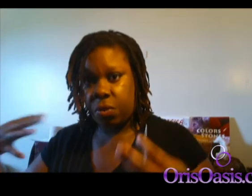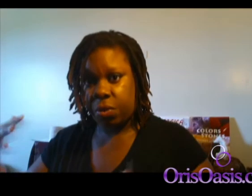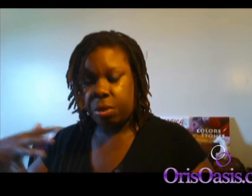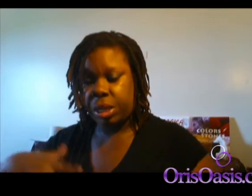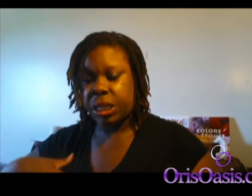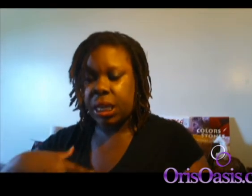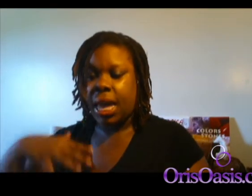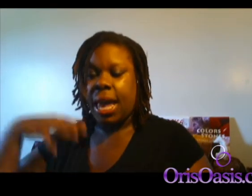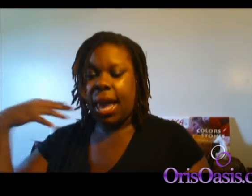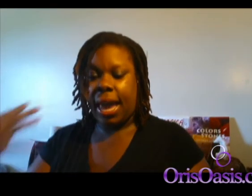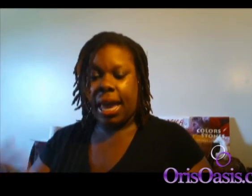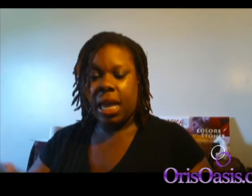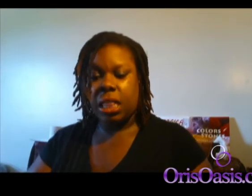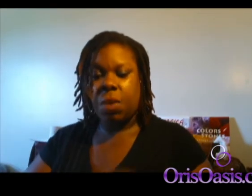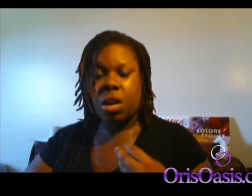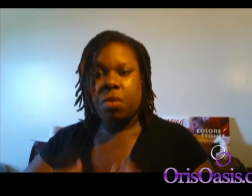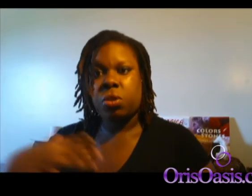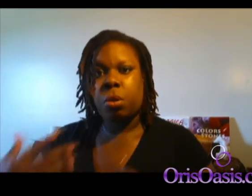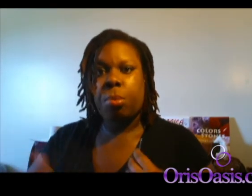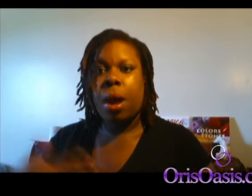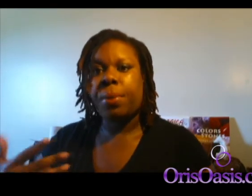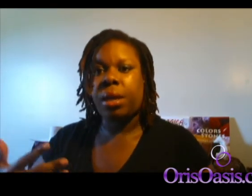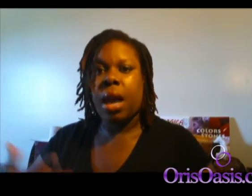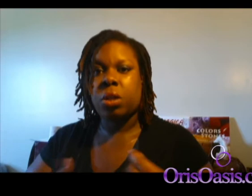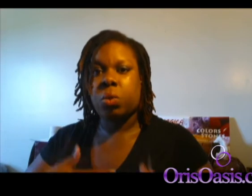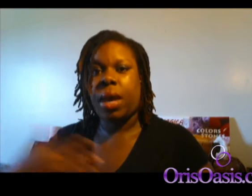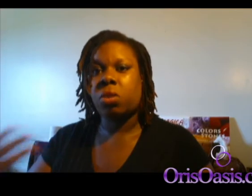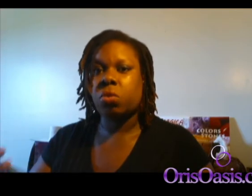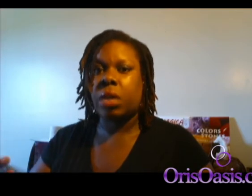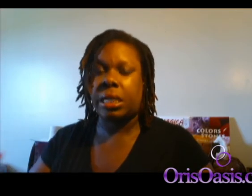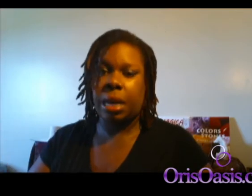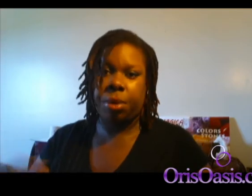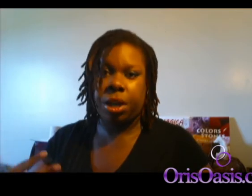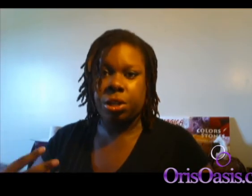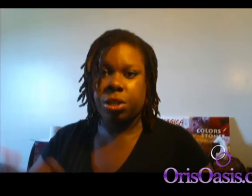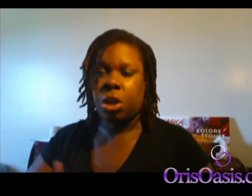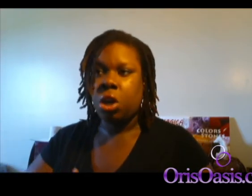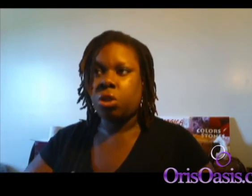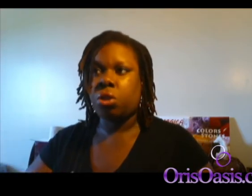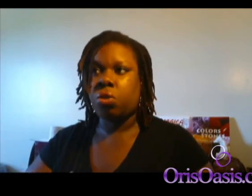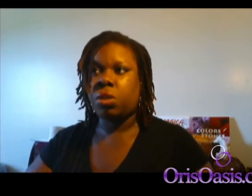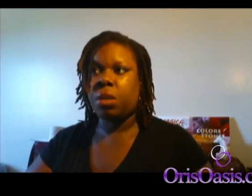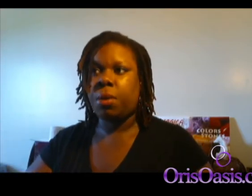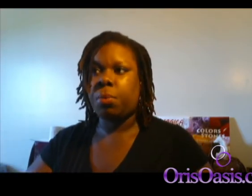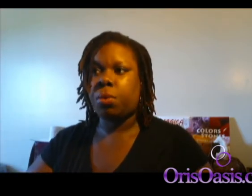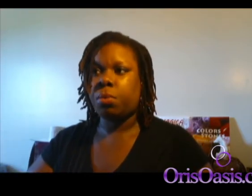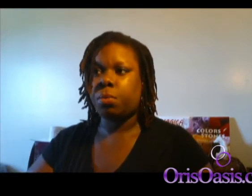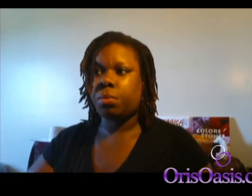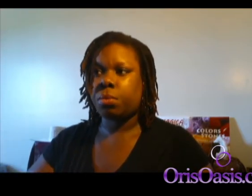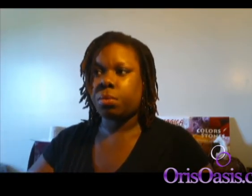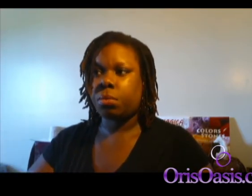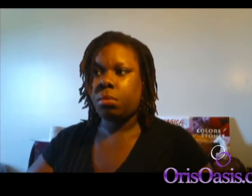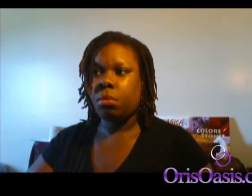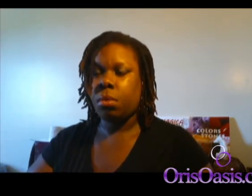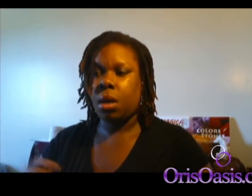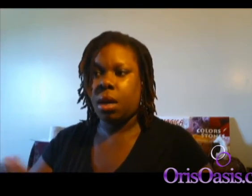fifth dimension. And, they were never taught properly how to handle that type of energy. So, you see people, uh,